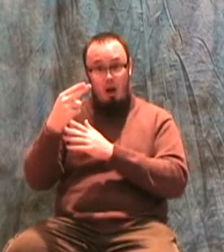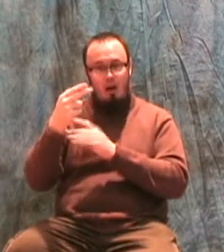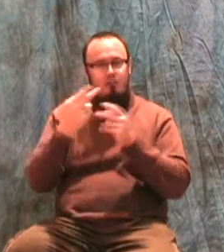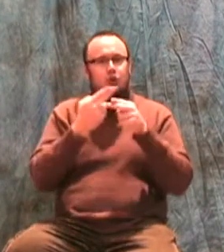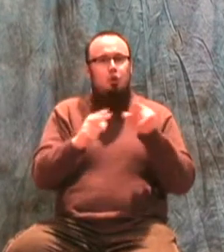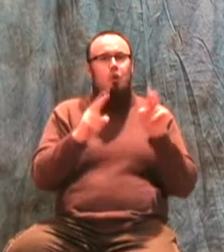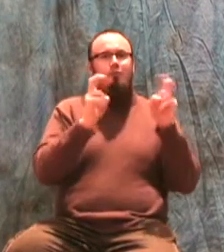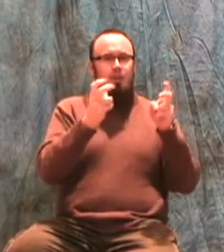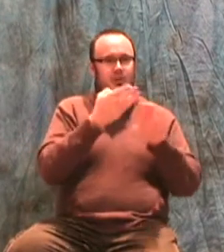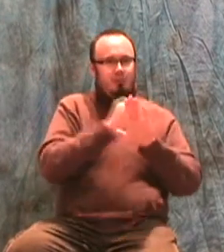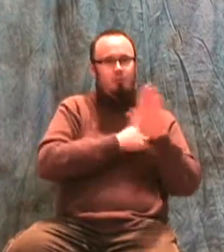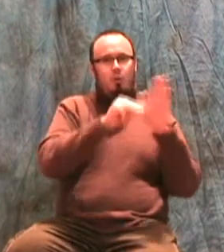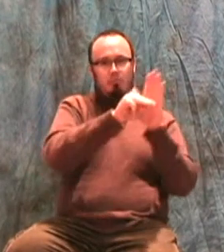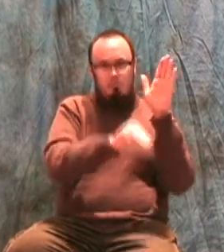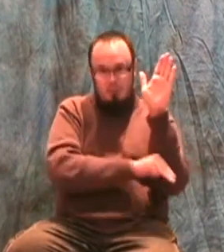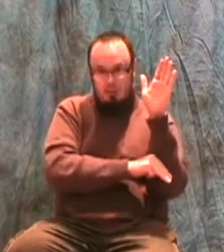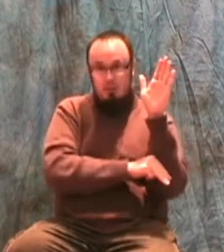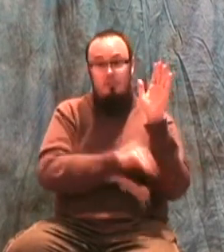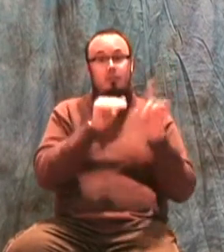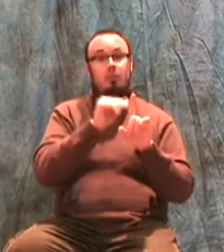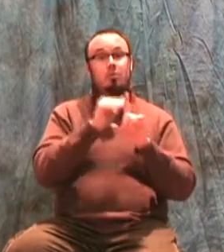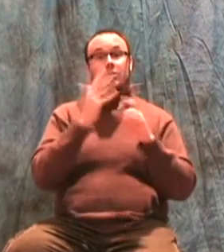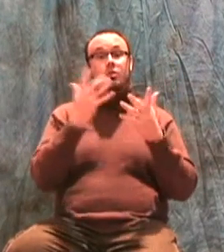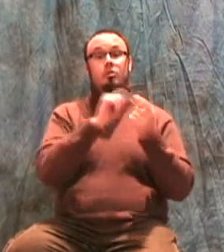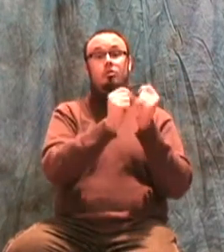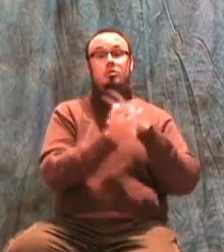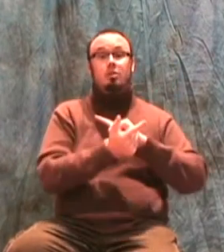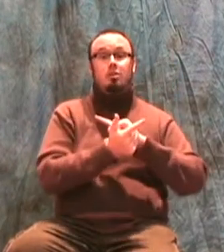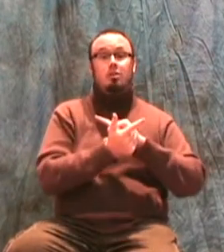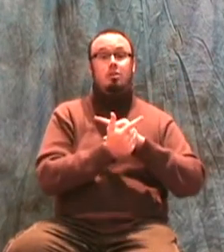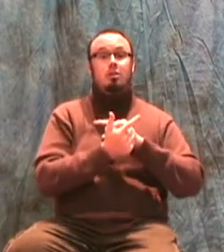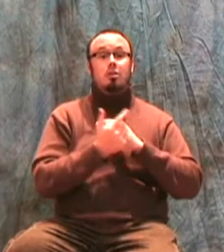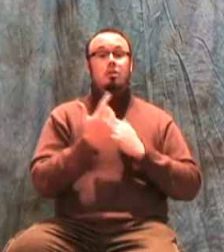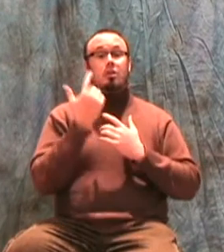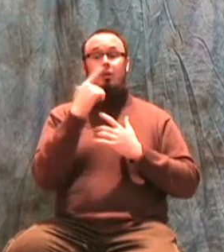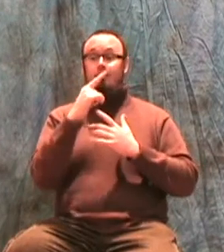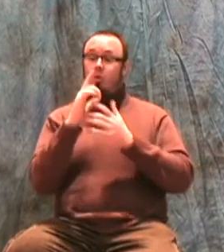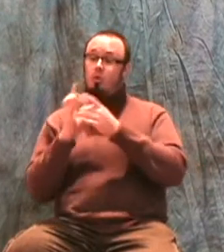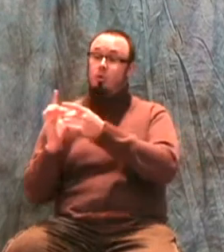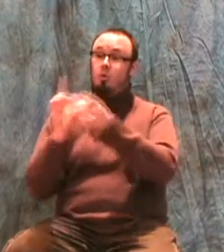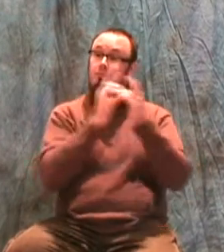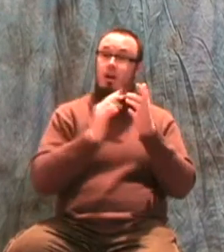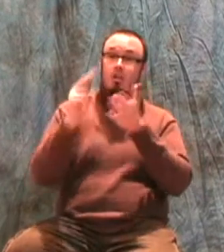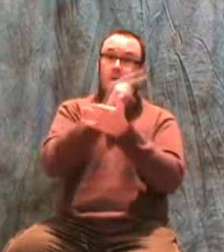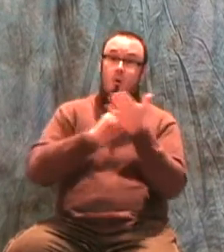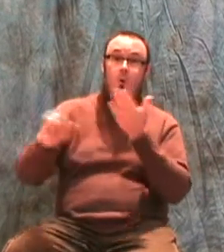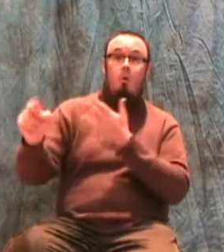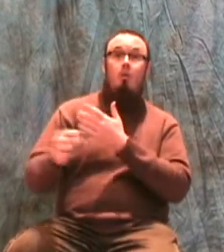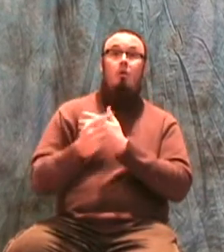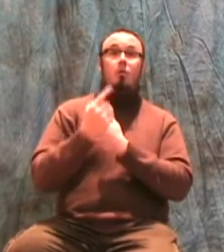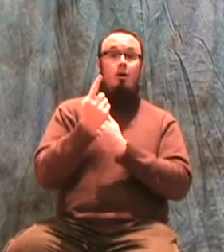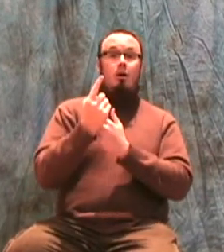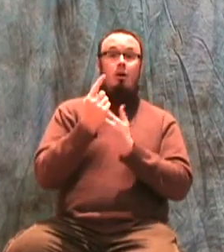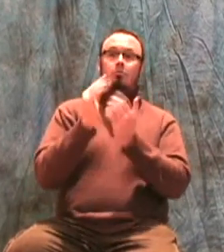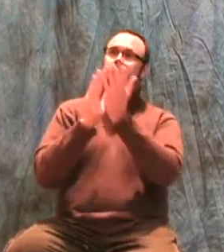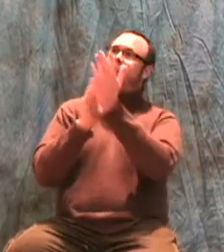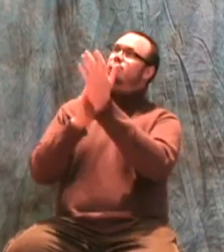mitzvah to remind them of this which translates as For the sake of unifying the Holy One blessed is He with His divine